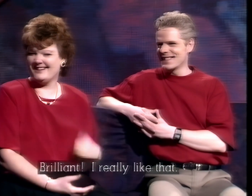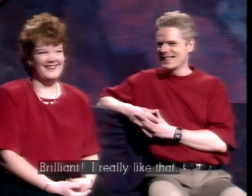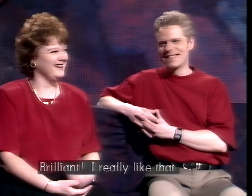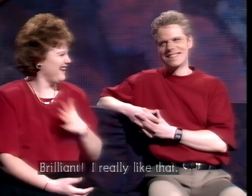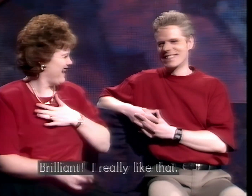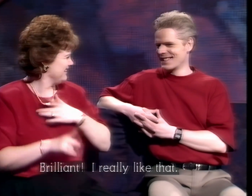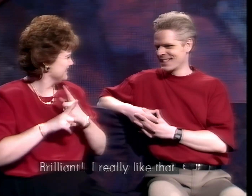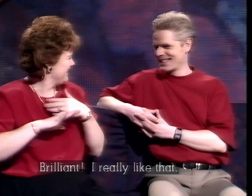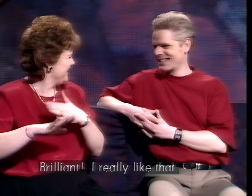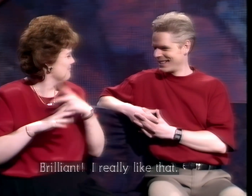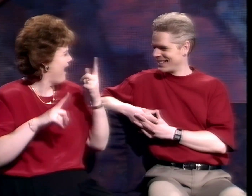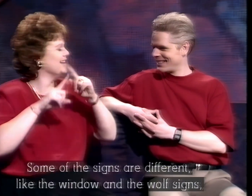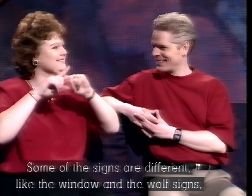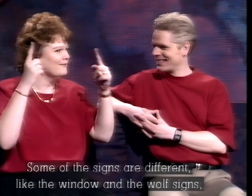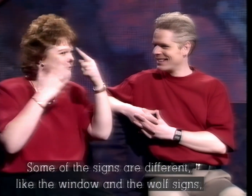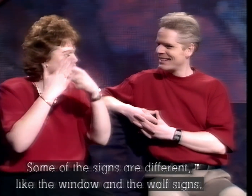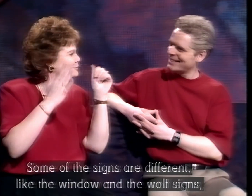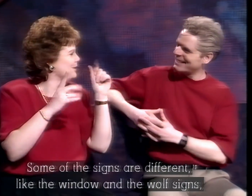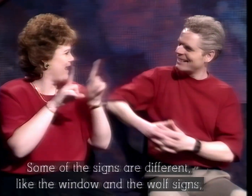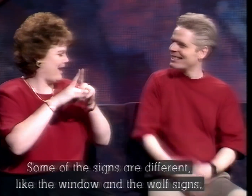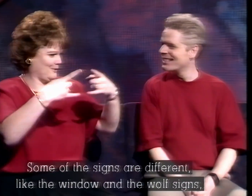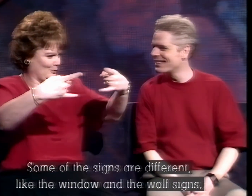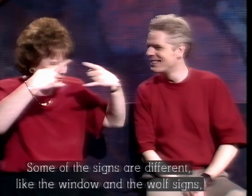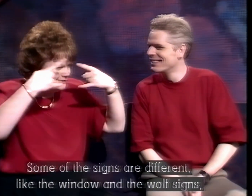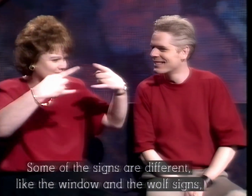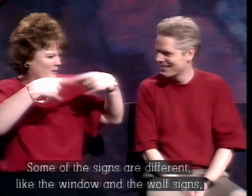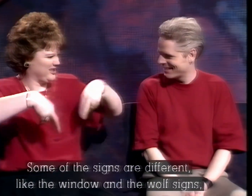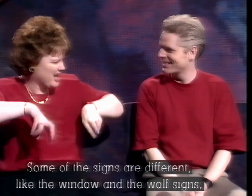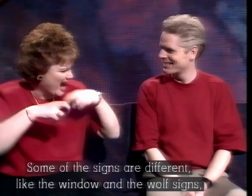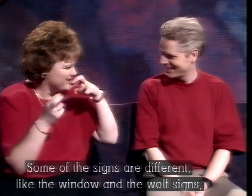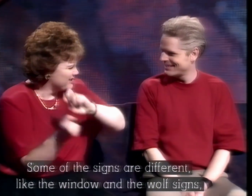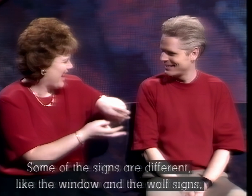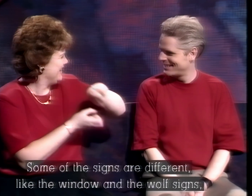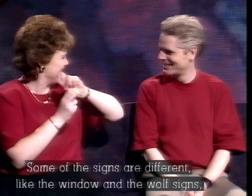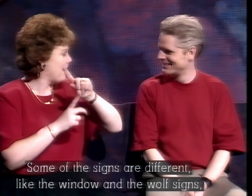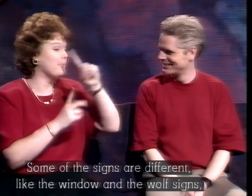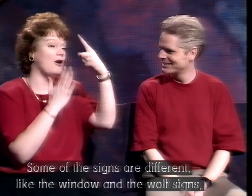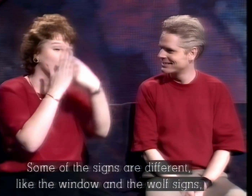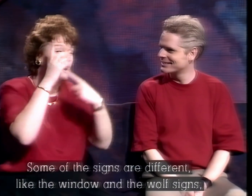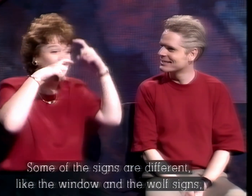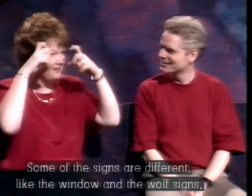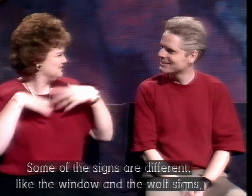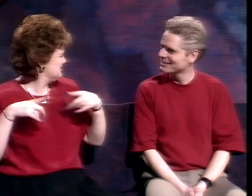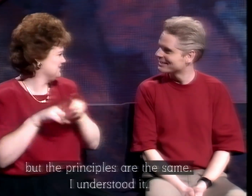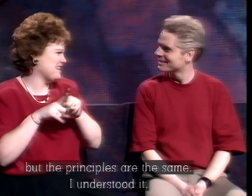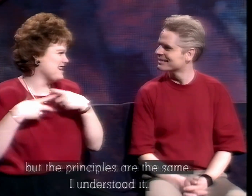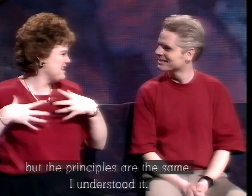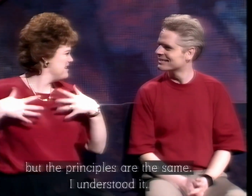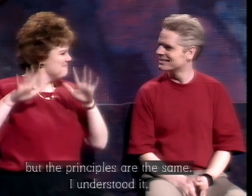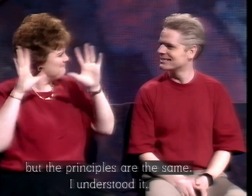Brilliant. Brilliant. I really like that. Some of the signs are different, like the window and the wolf signs, but the principles are the